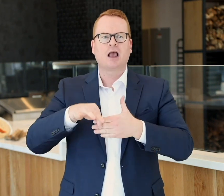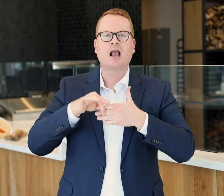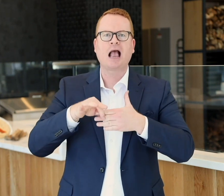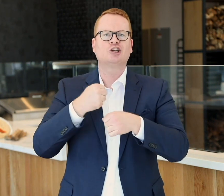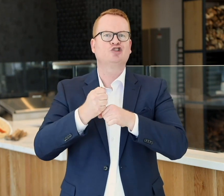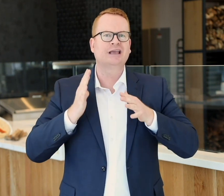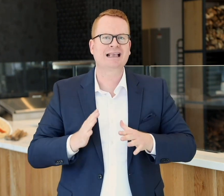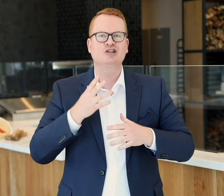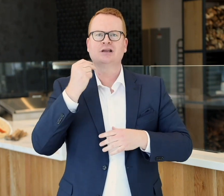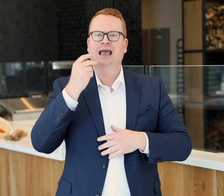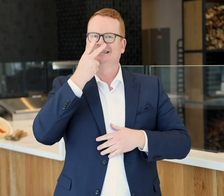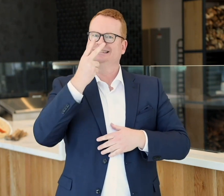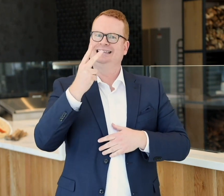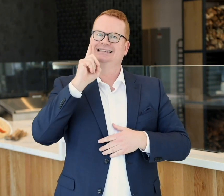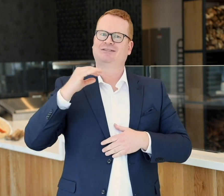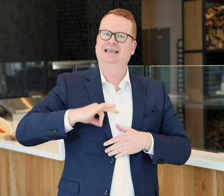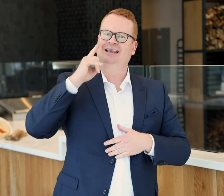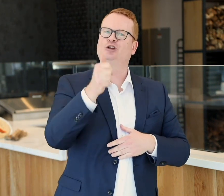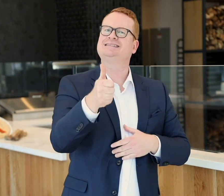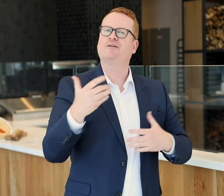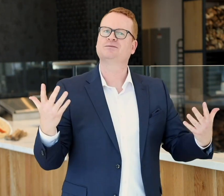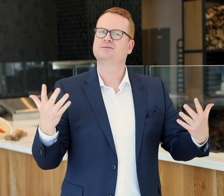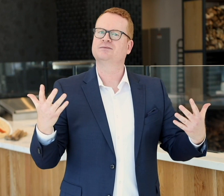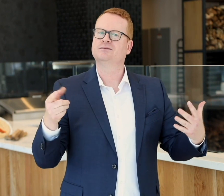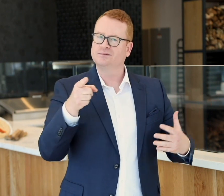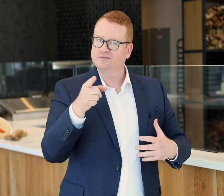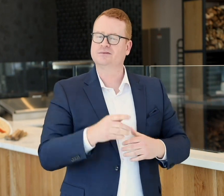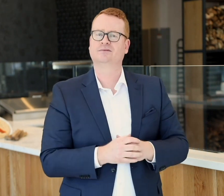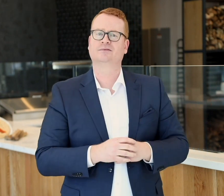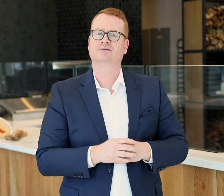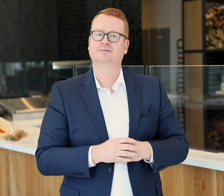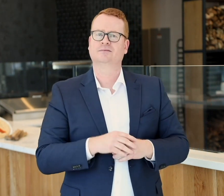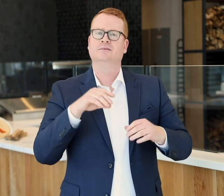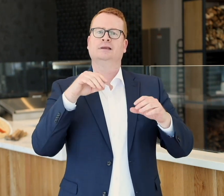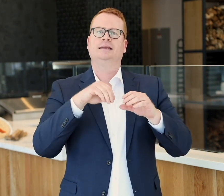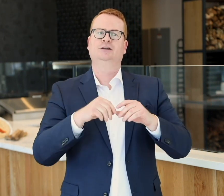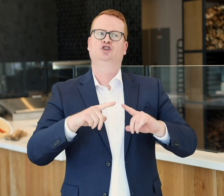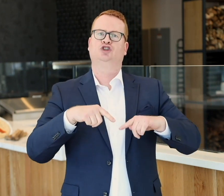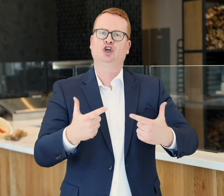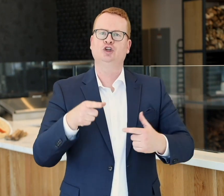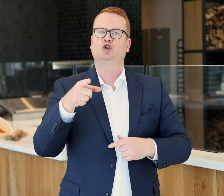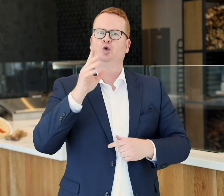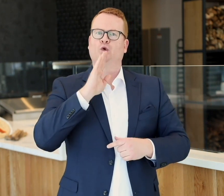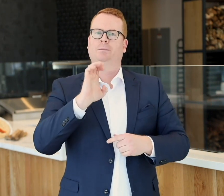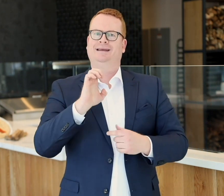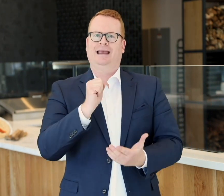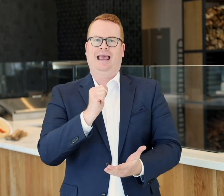creators who are deaf and discover deaf gain for yourself. In turn, you'll be helping